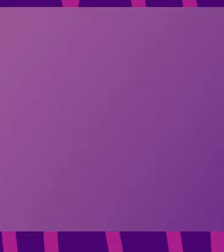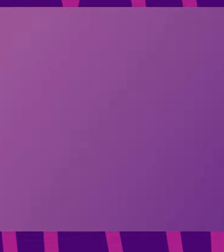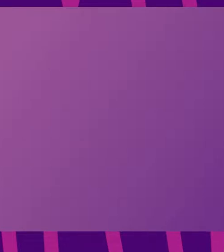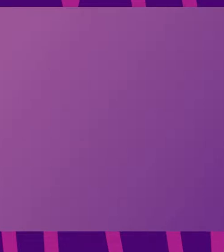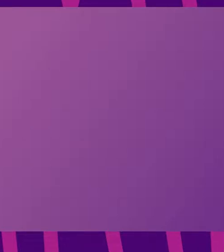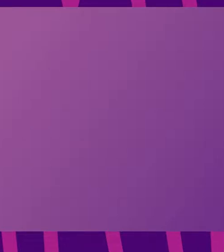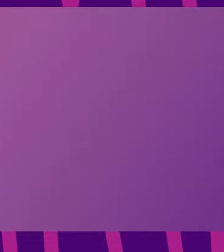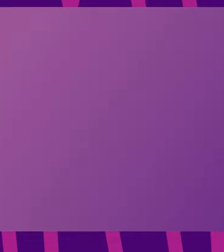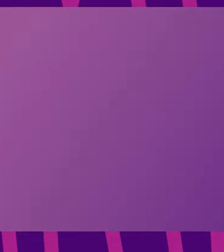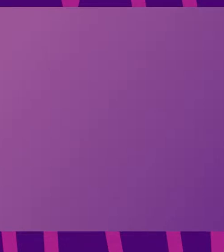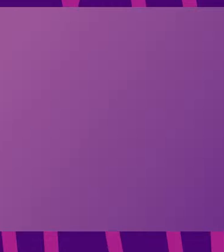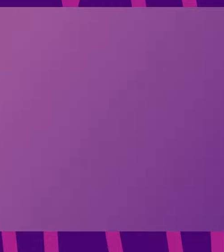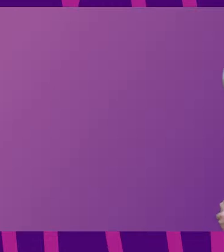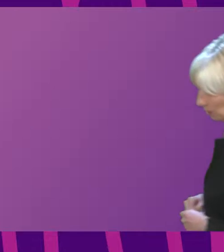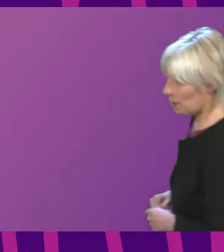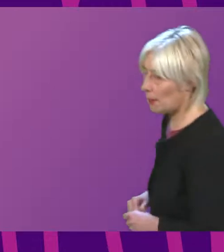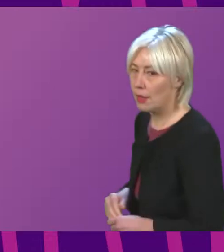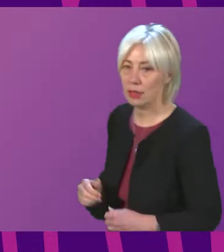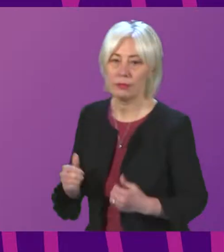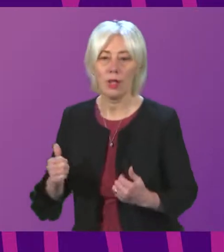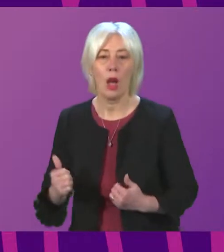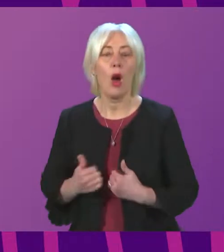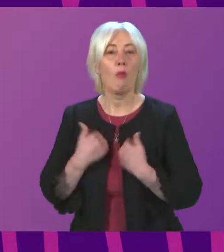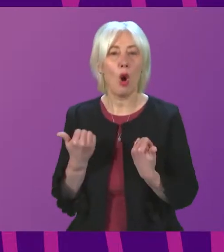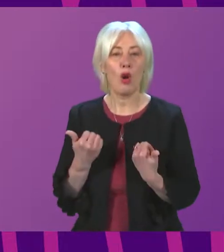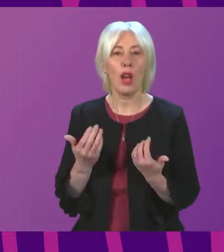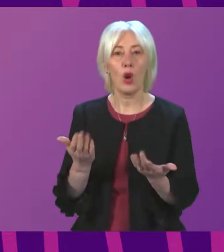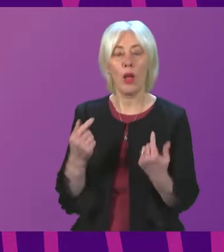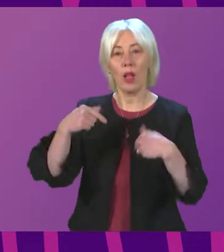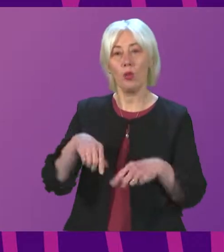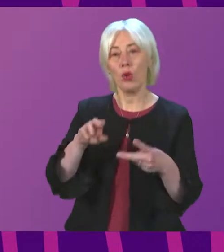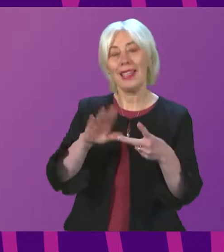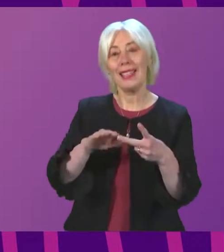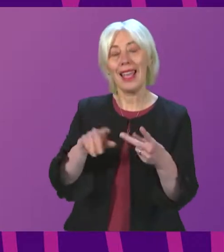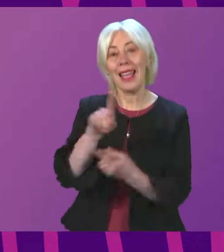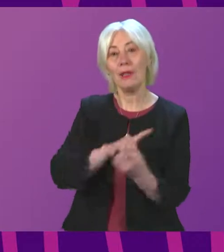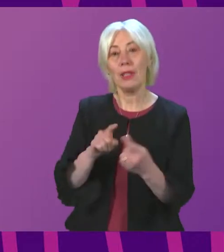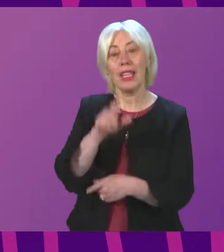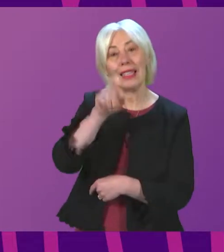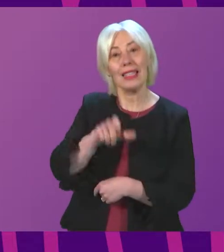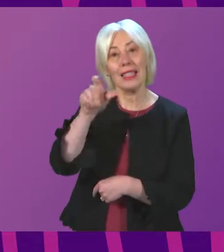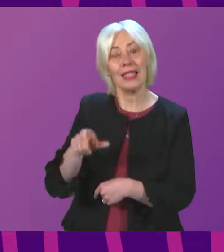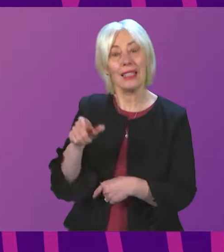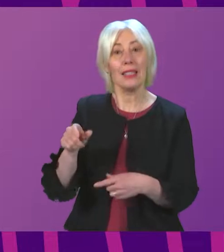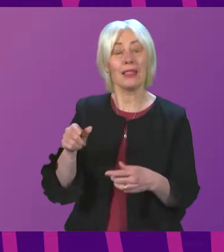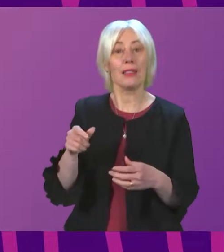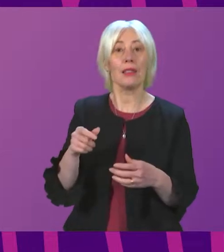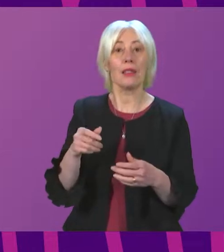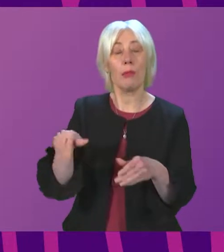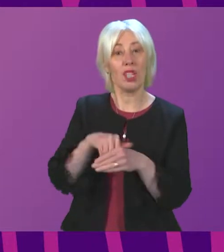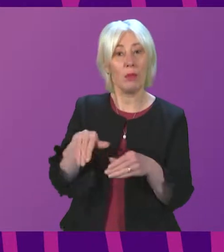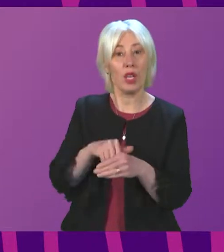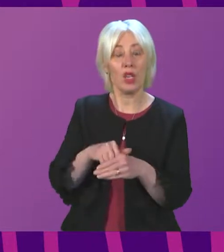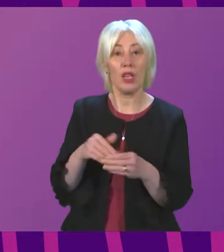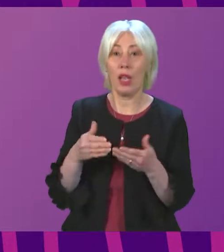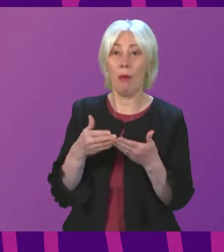Good morning, and I'm delighted to welcome everyone to this, the second meeting of the Citizens Participation and Public Petitions Committee in